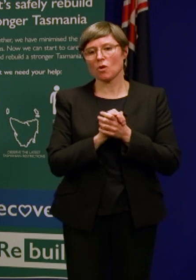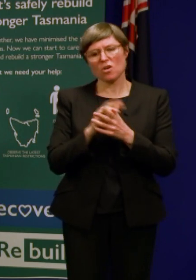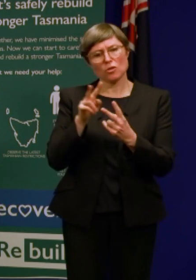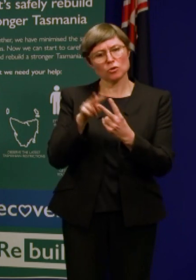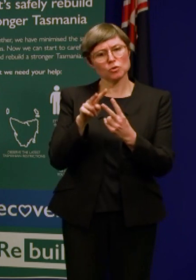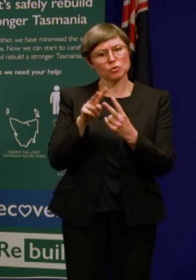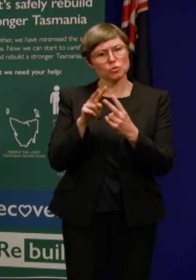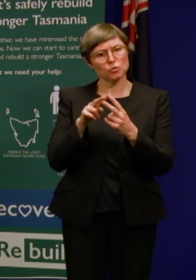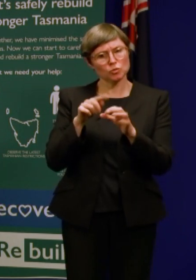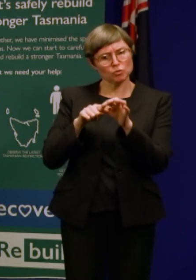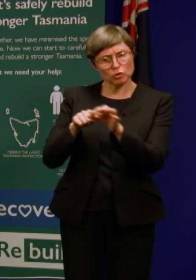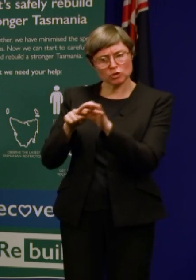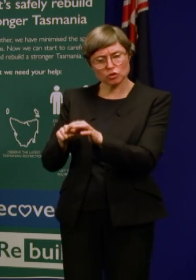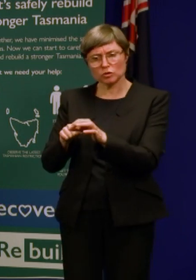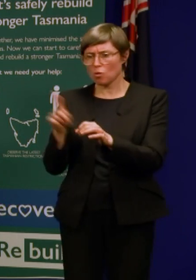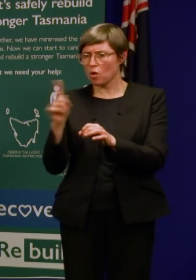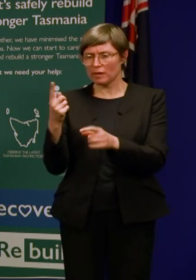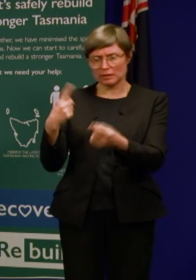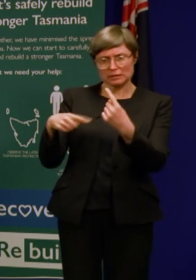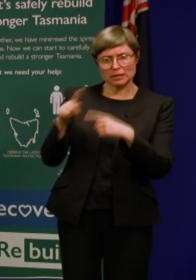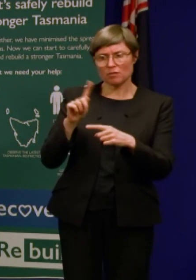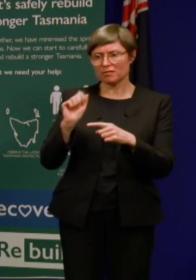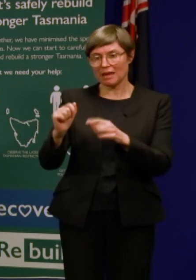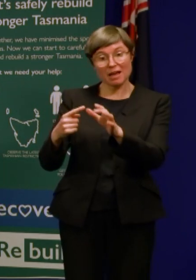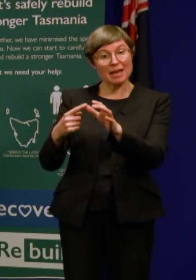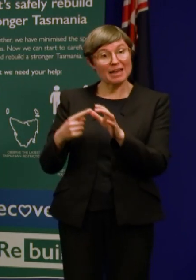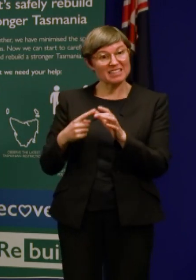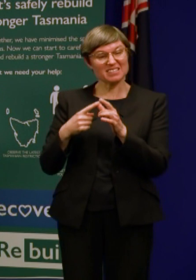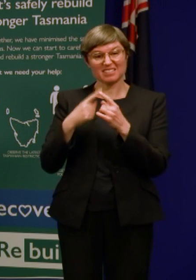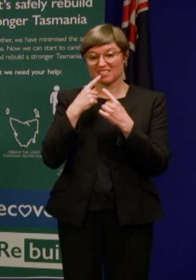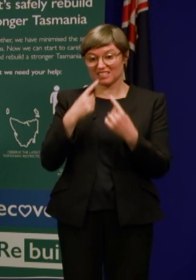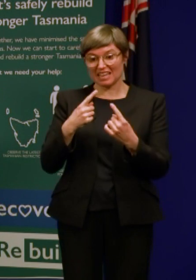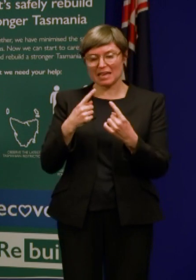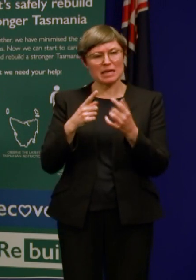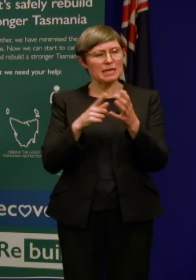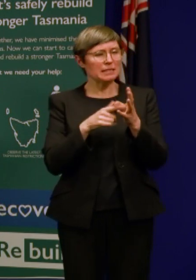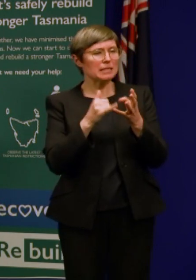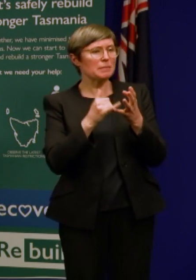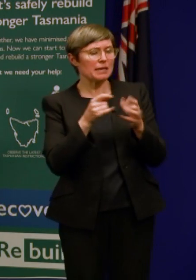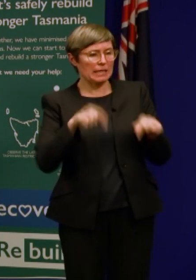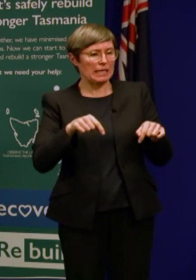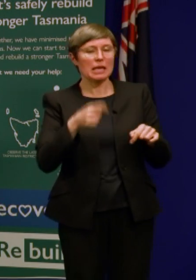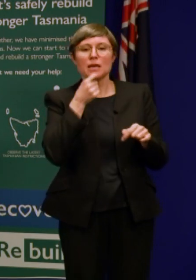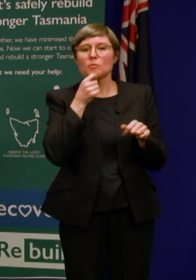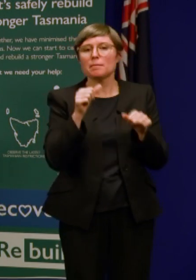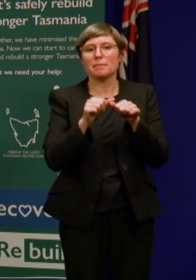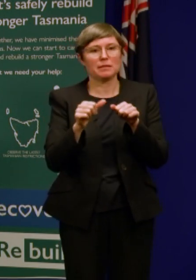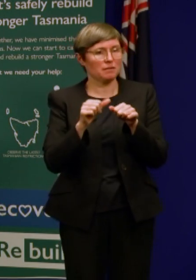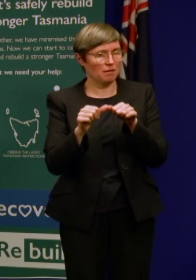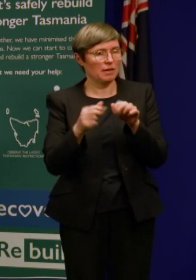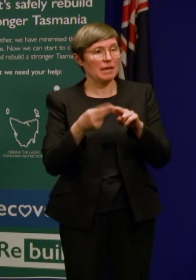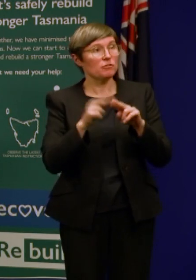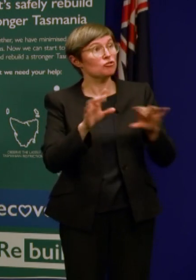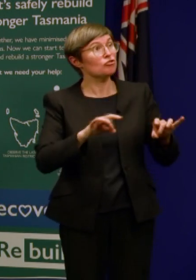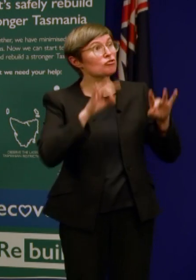based on what people tell the survey shows that Tasmania is actually doing marginally better than the rest of Australia